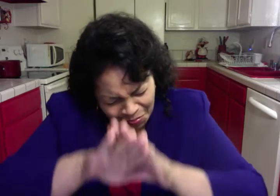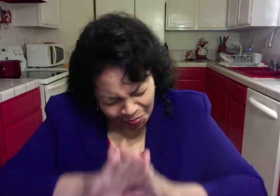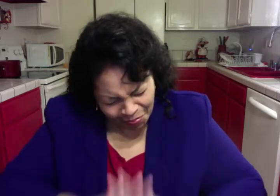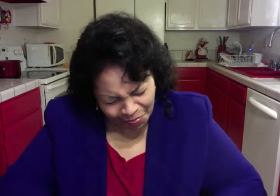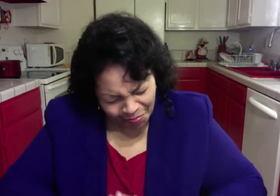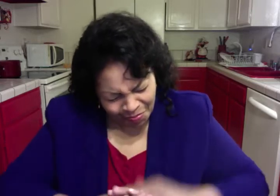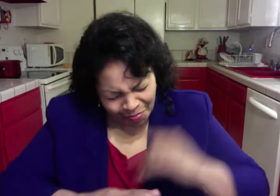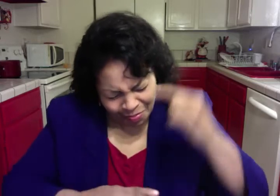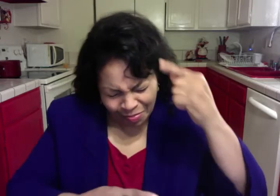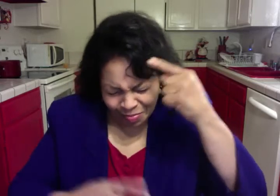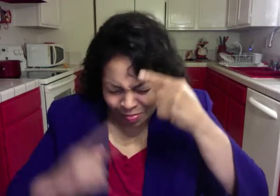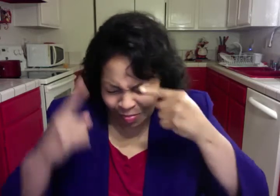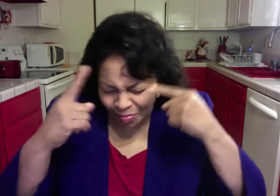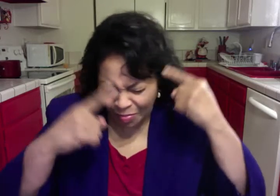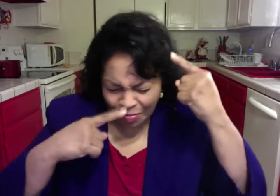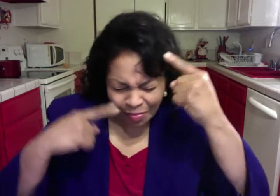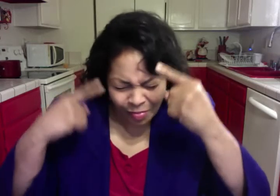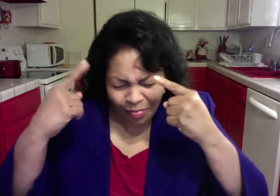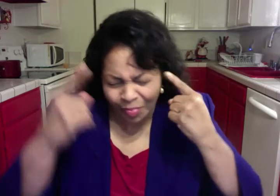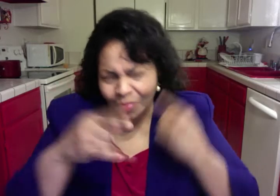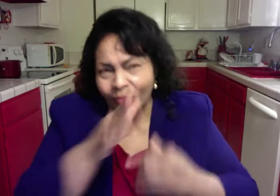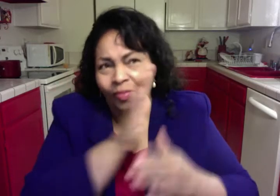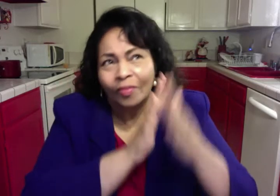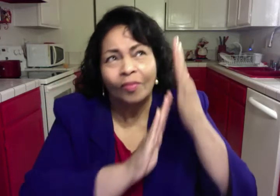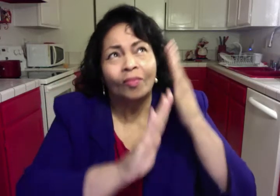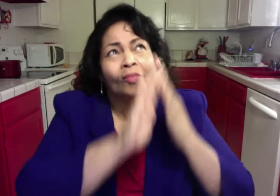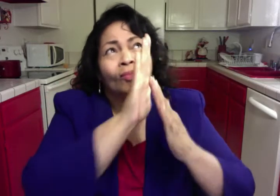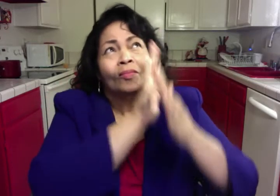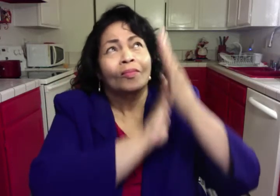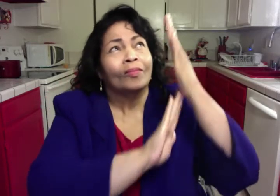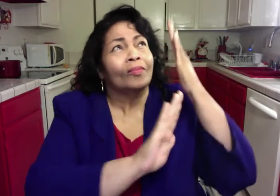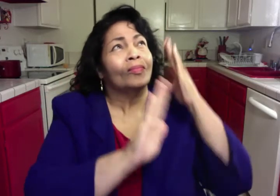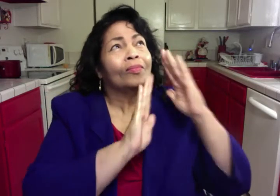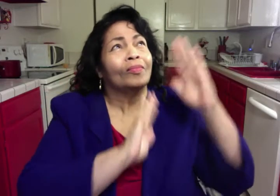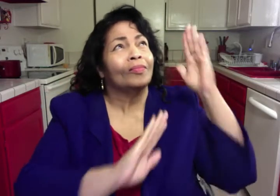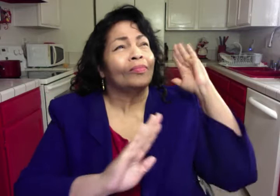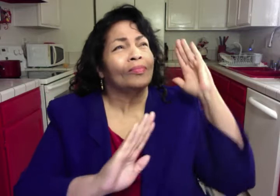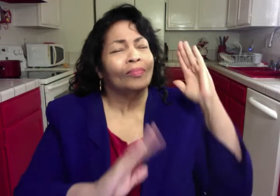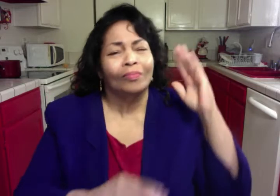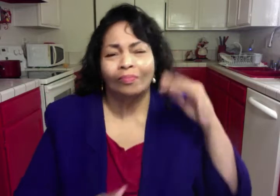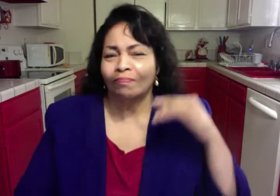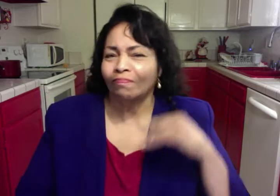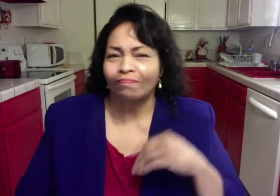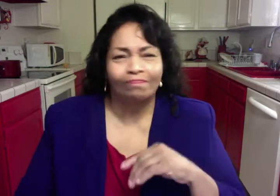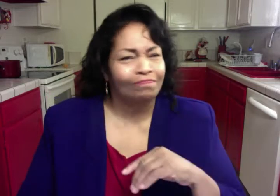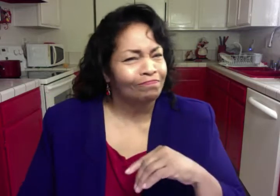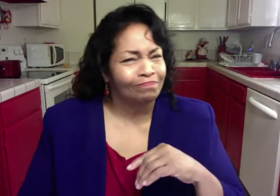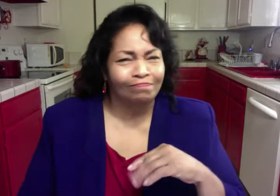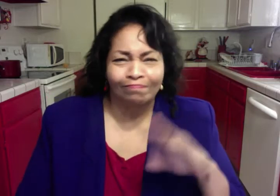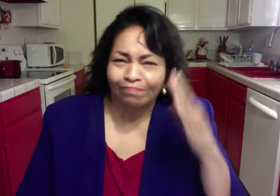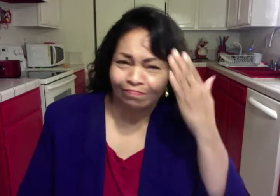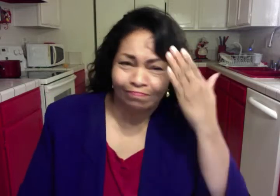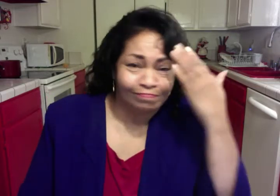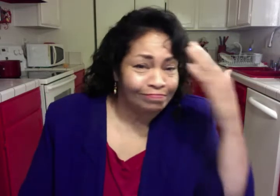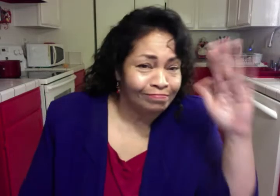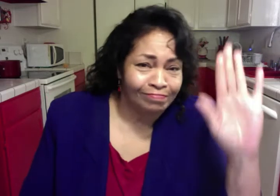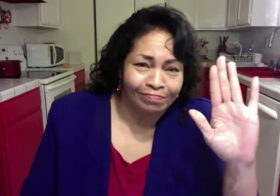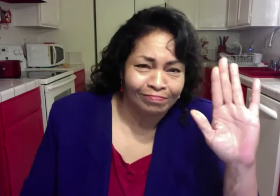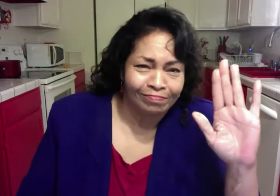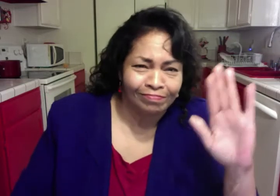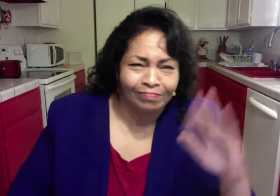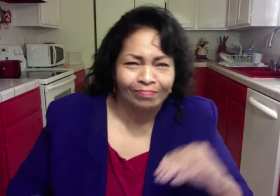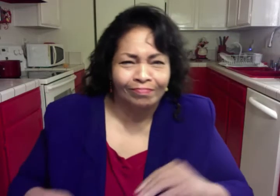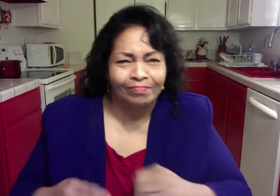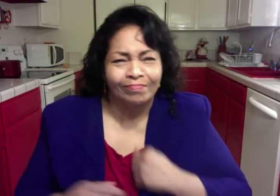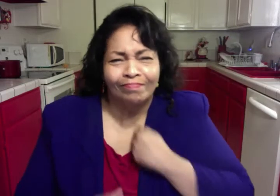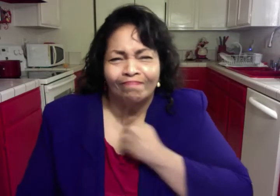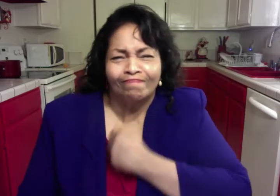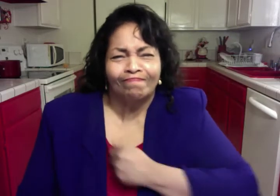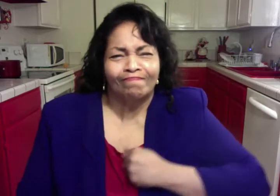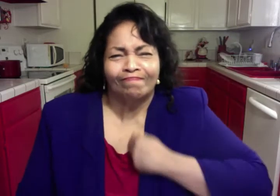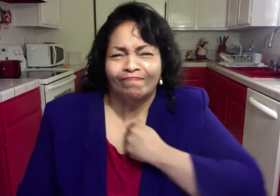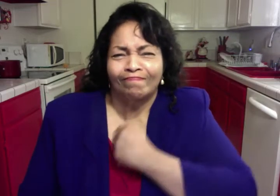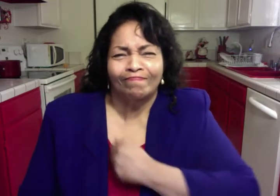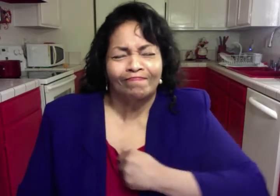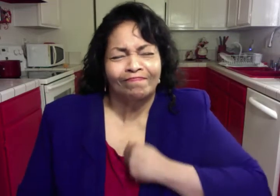memories And nobody knows how far the sorrow goes to the heart of the